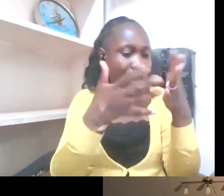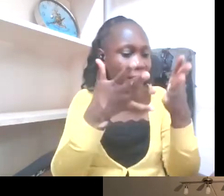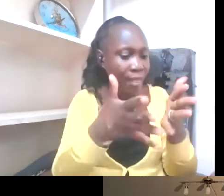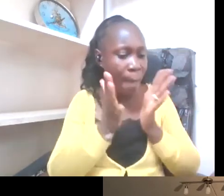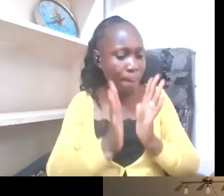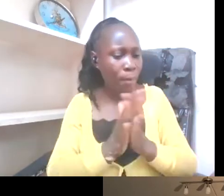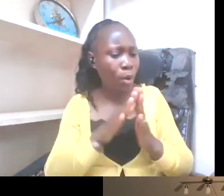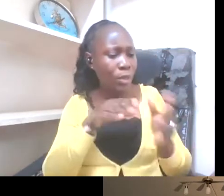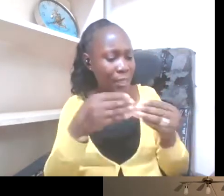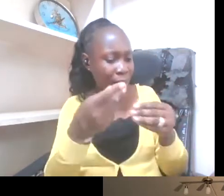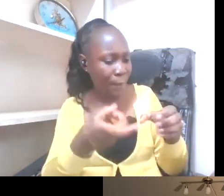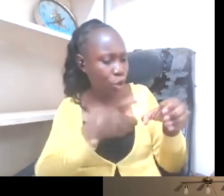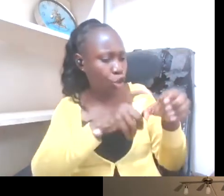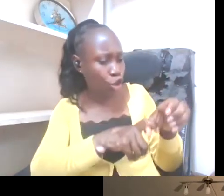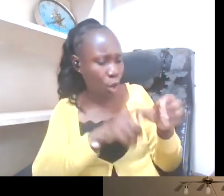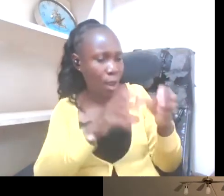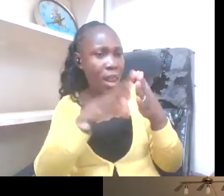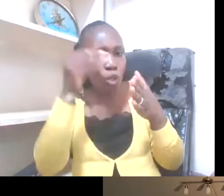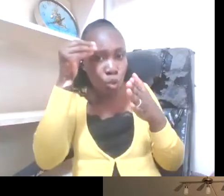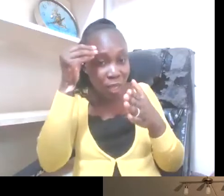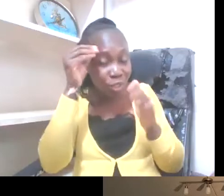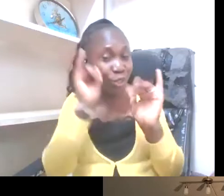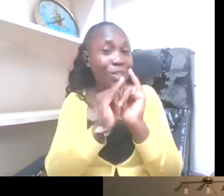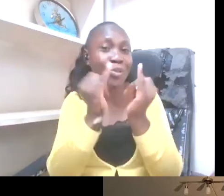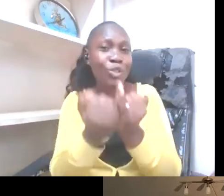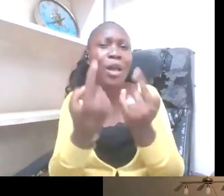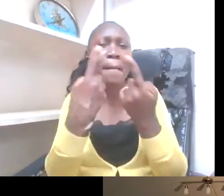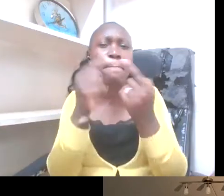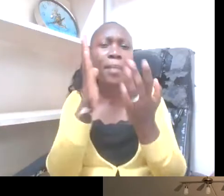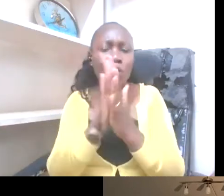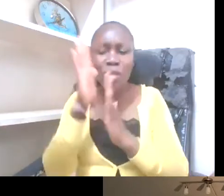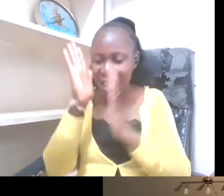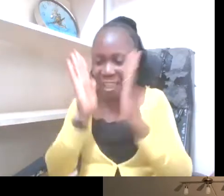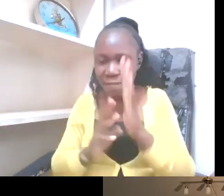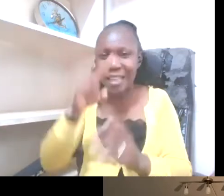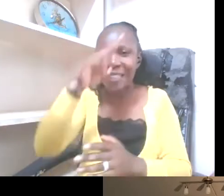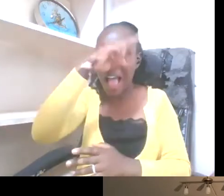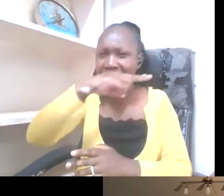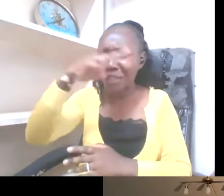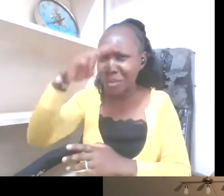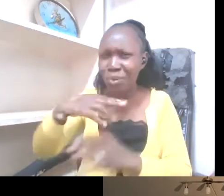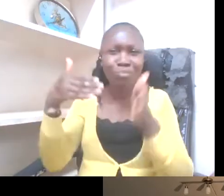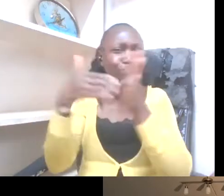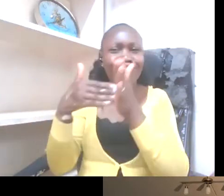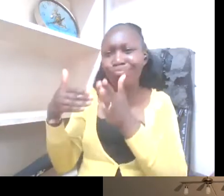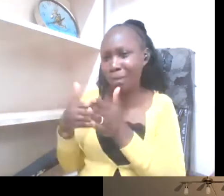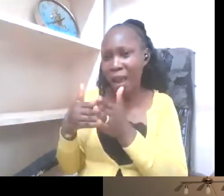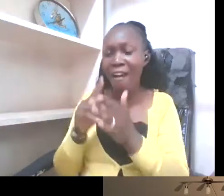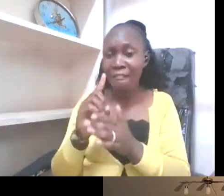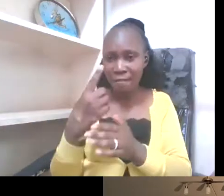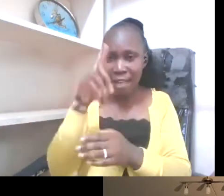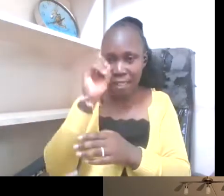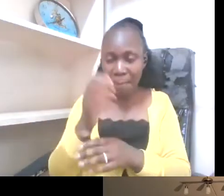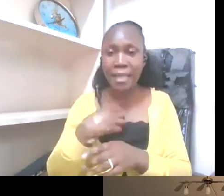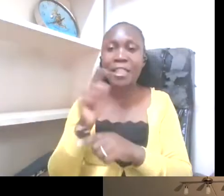join educational institutions, they still face a lot of attitudinal barriers. So first and foremost, trainings on